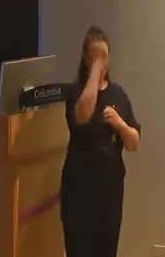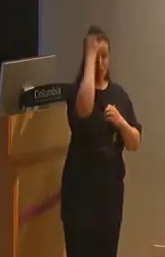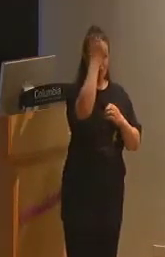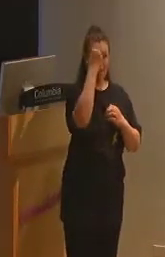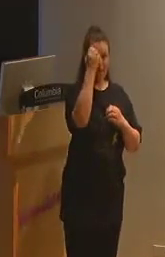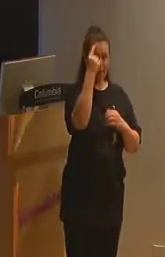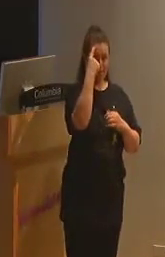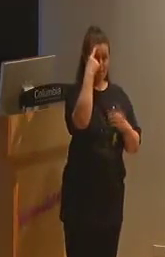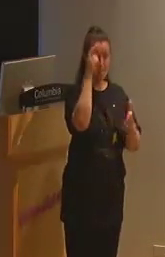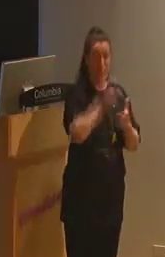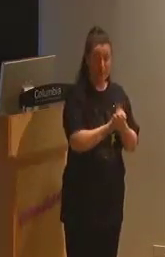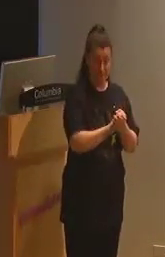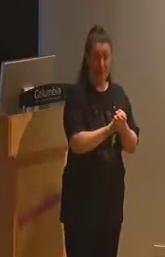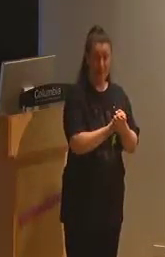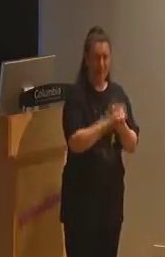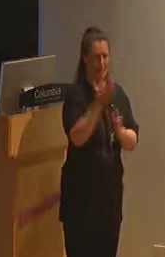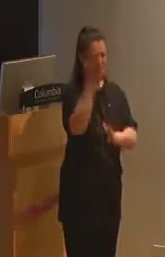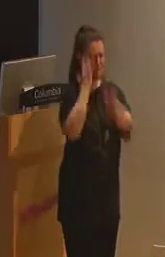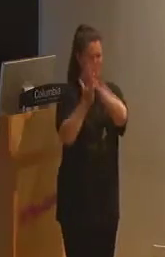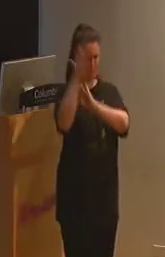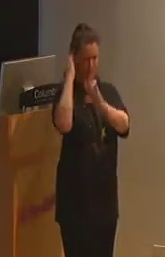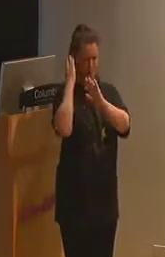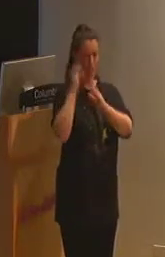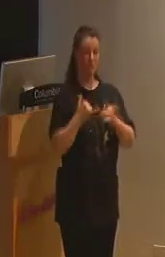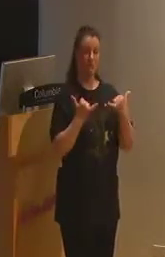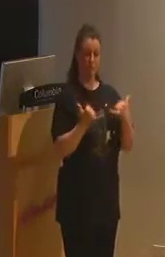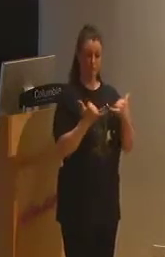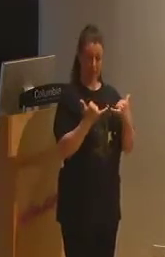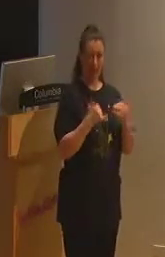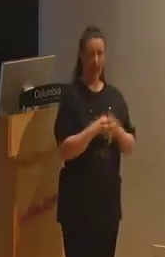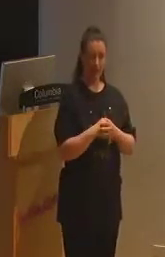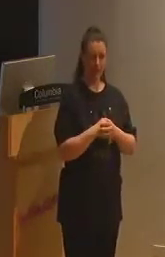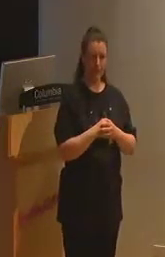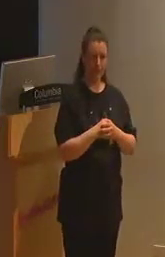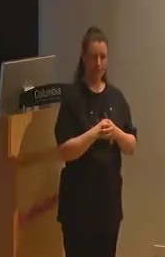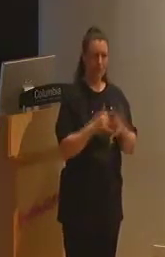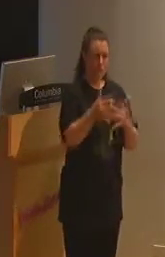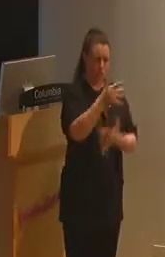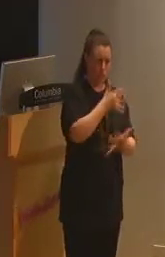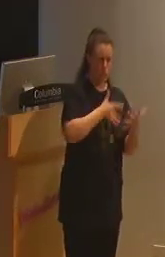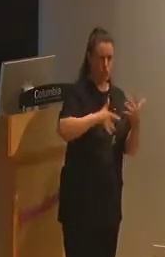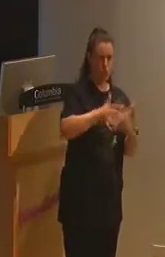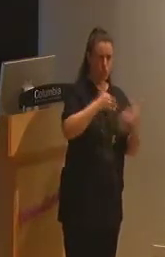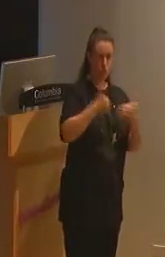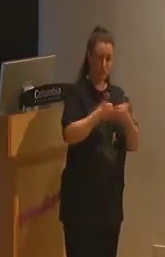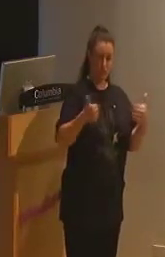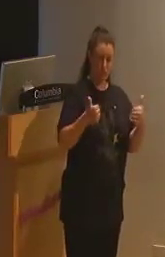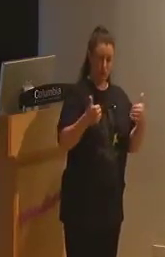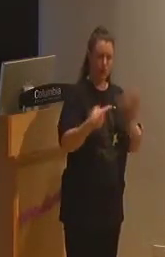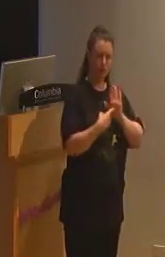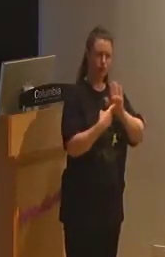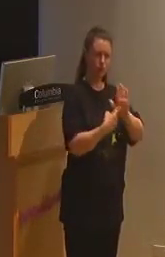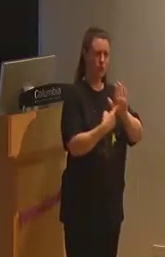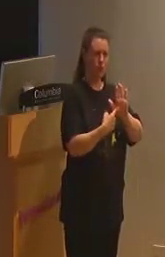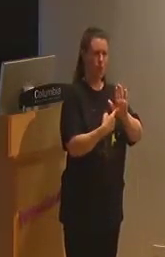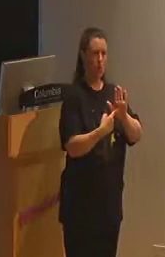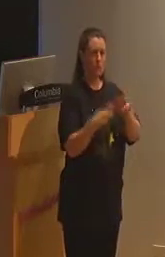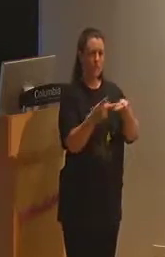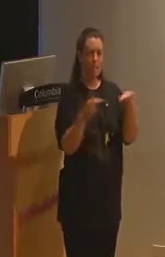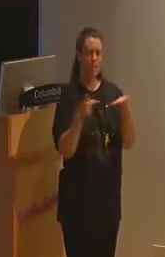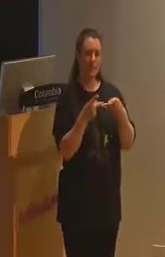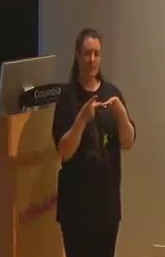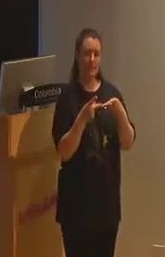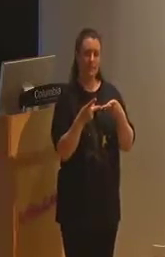Modern institutional isolation of social deviance produced a space in which individual bodies